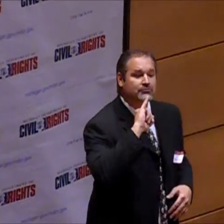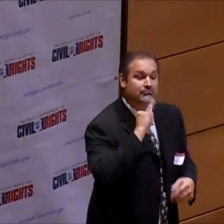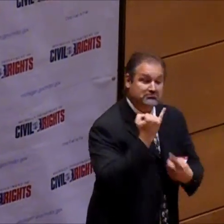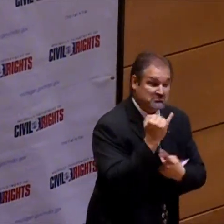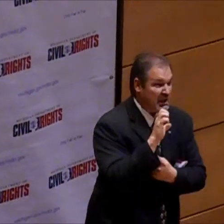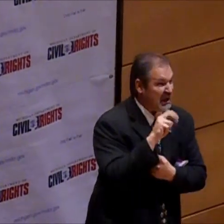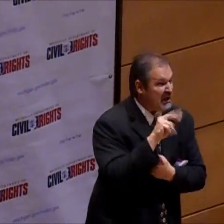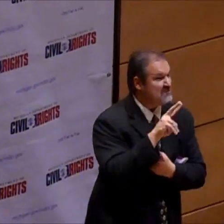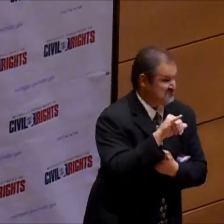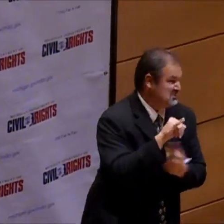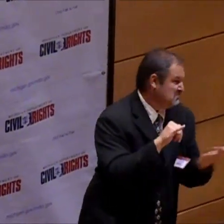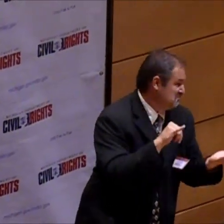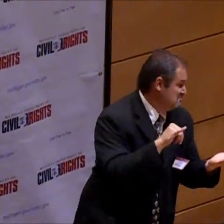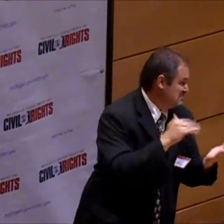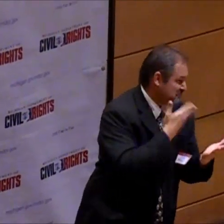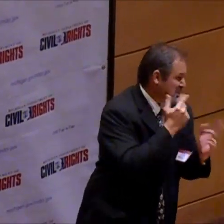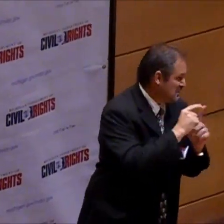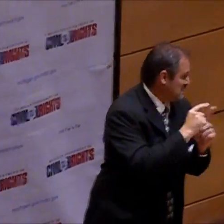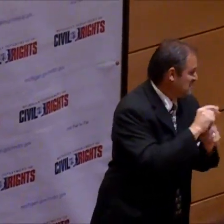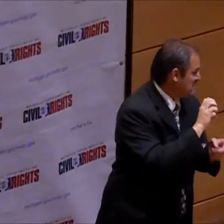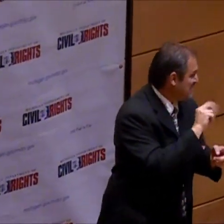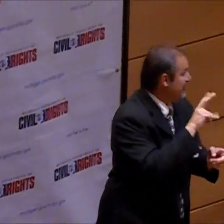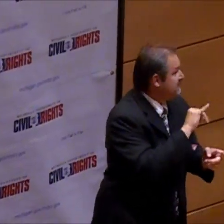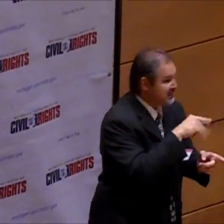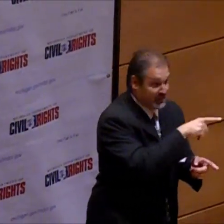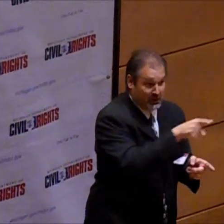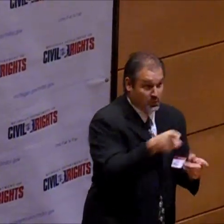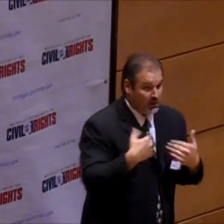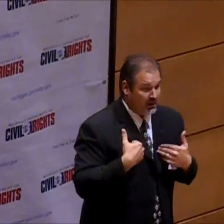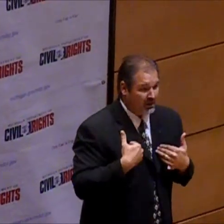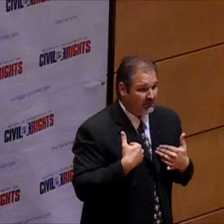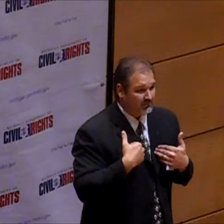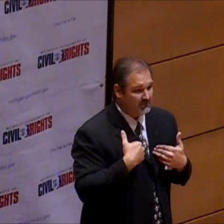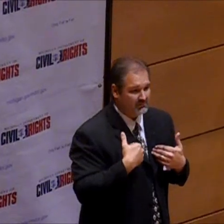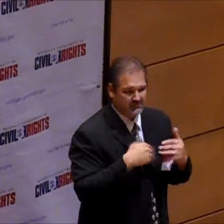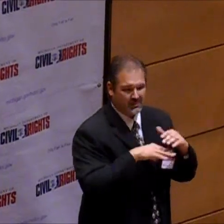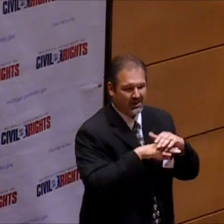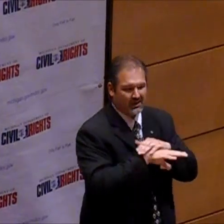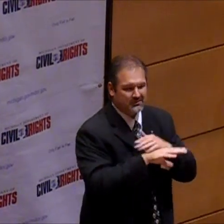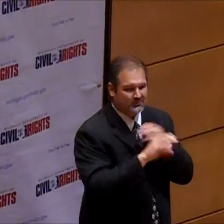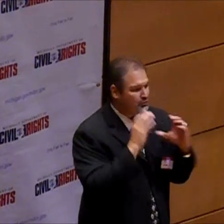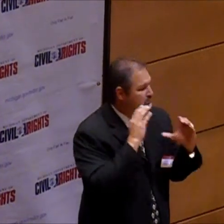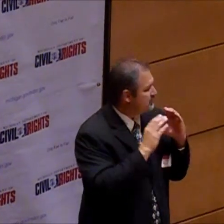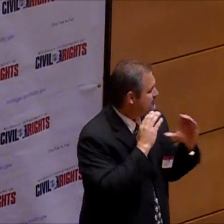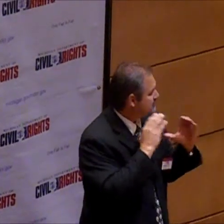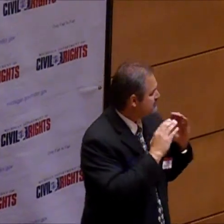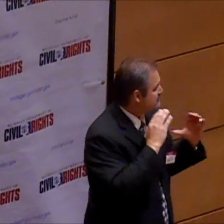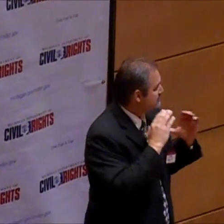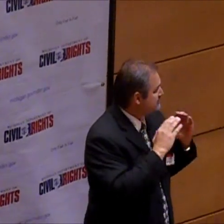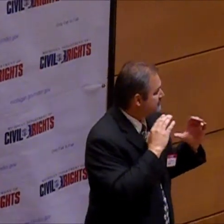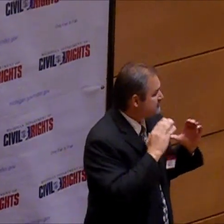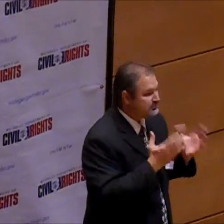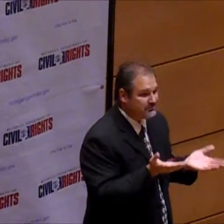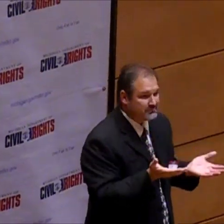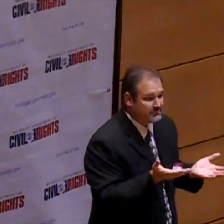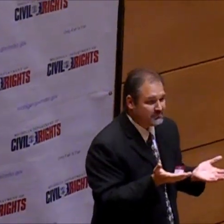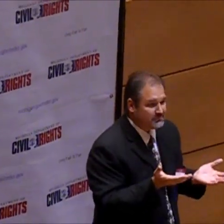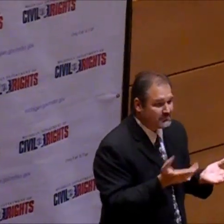that I envy you, the accessibility